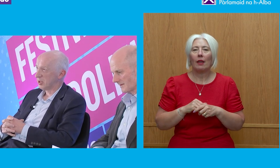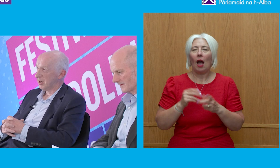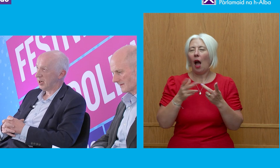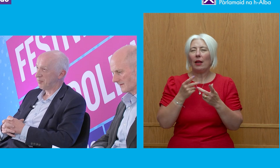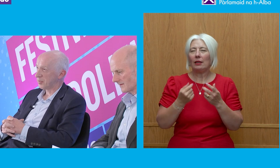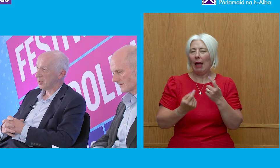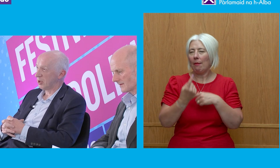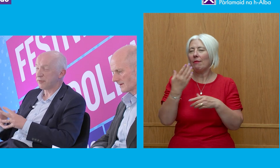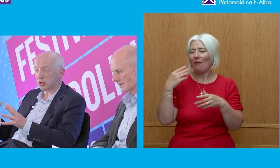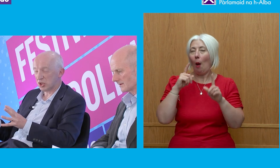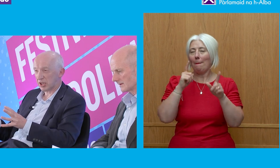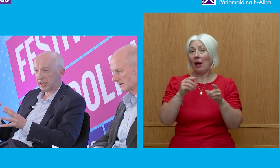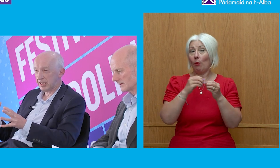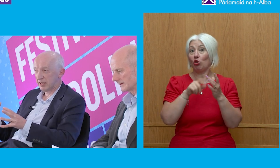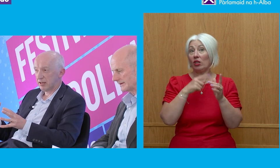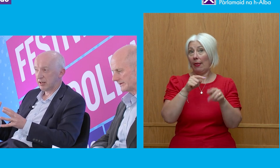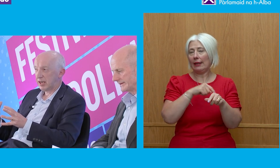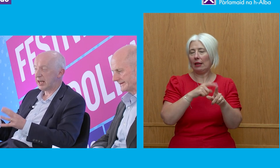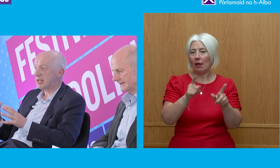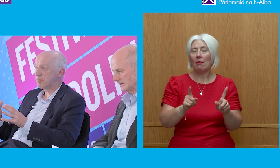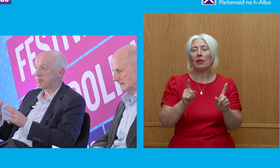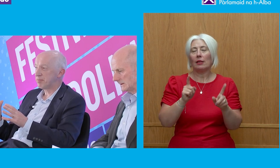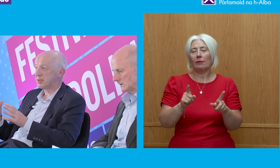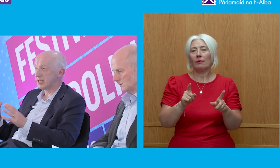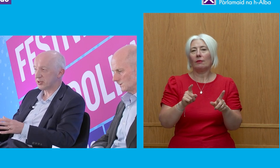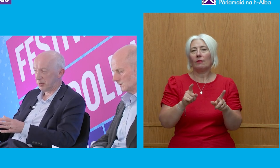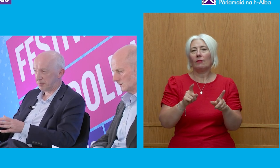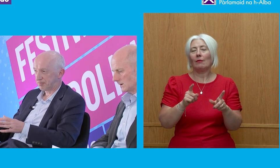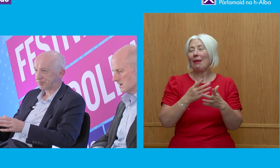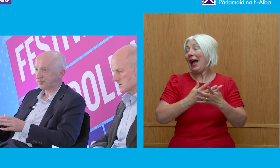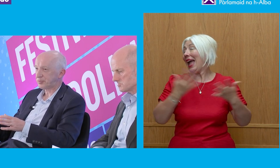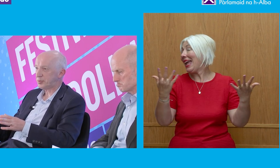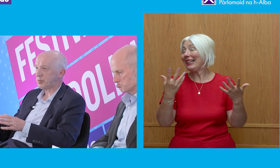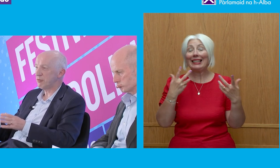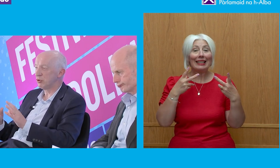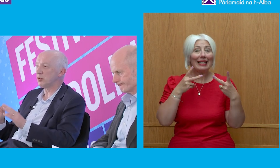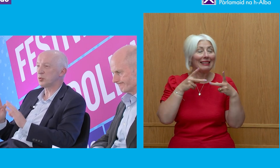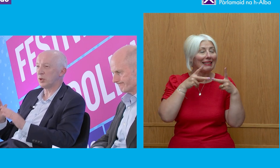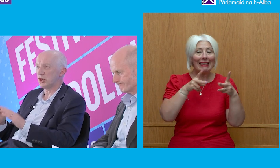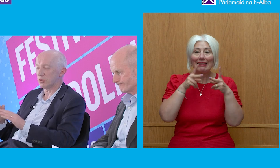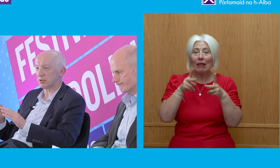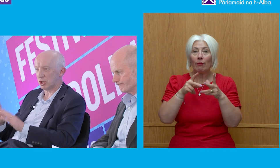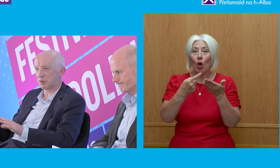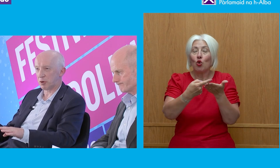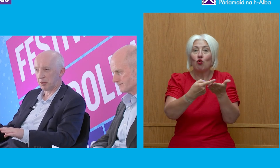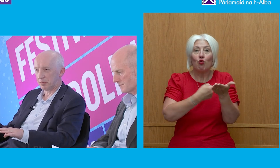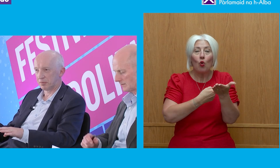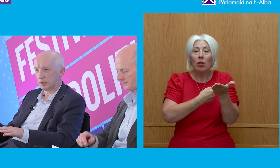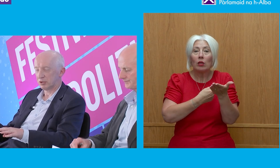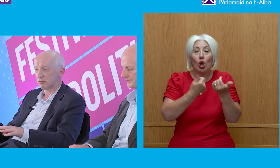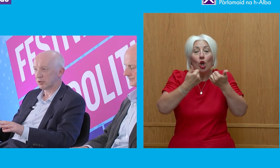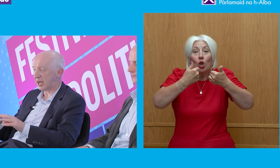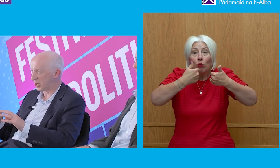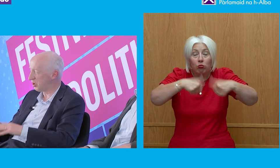the House. Unfortunately, in any system rules will not solve the problem.